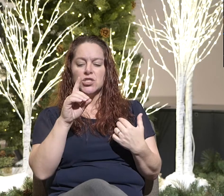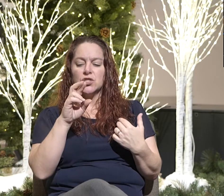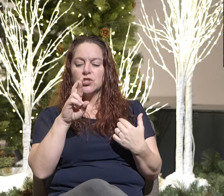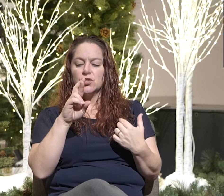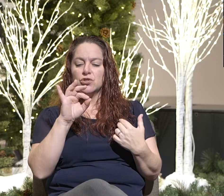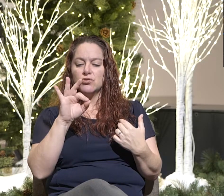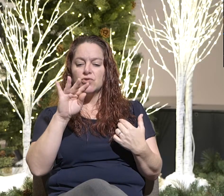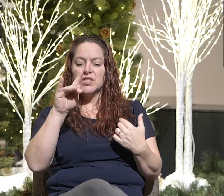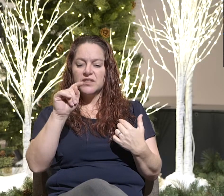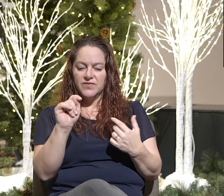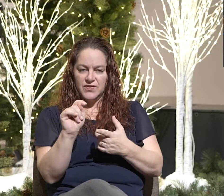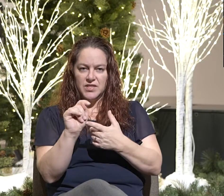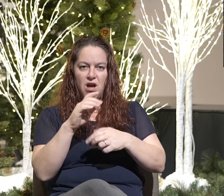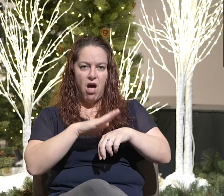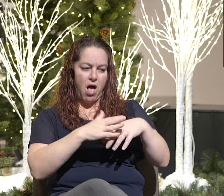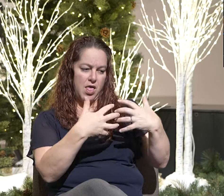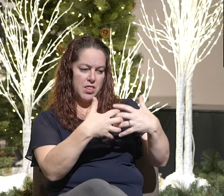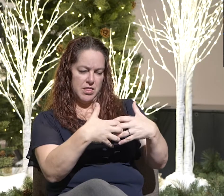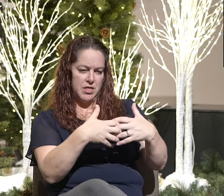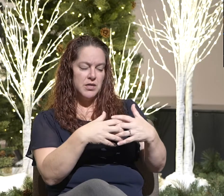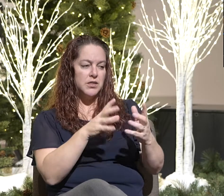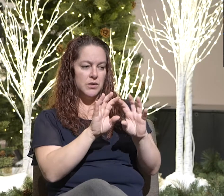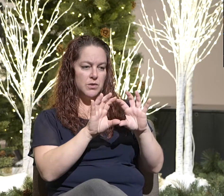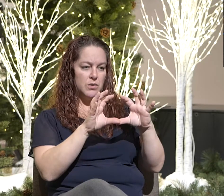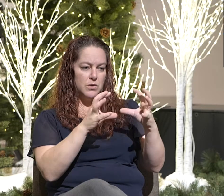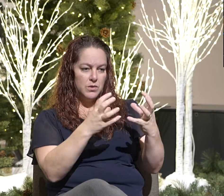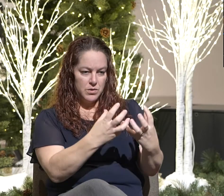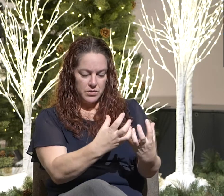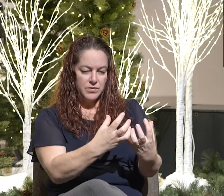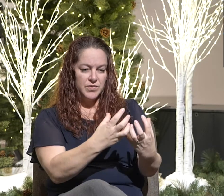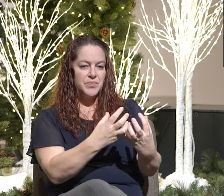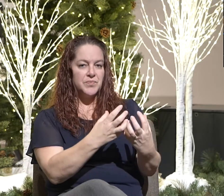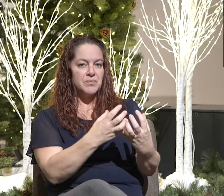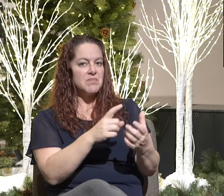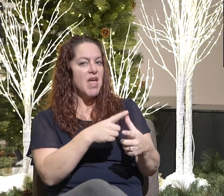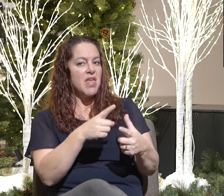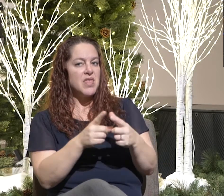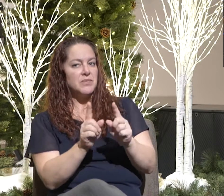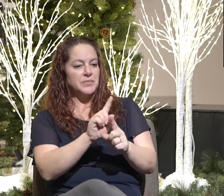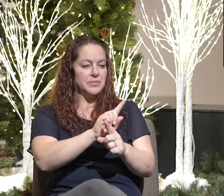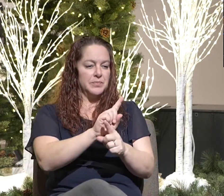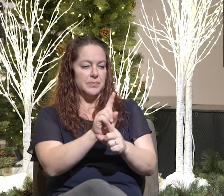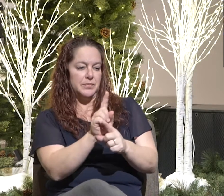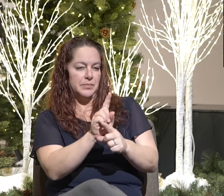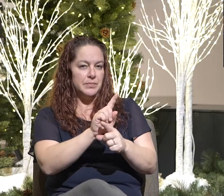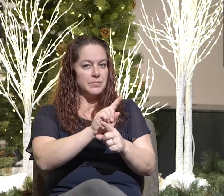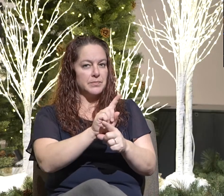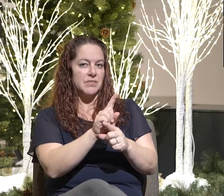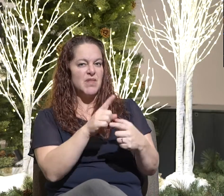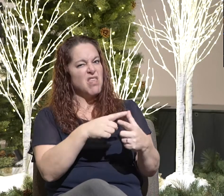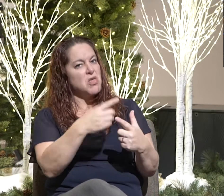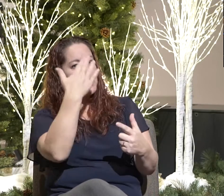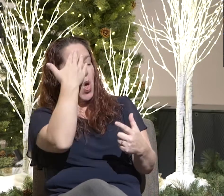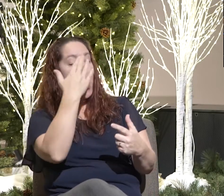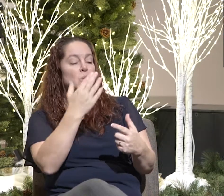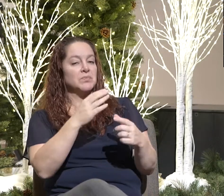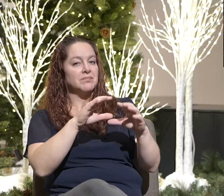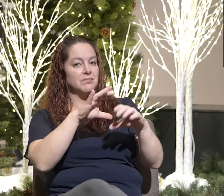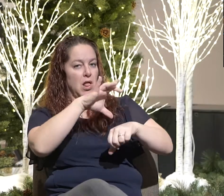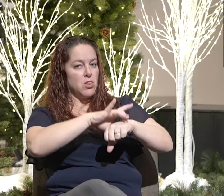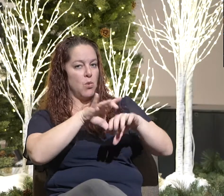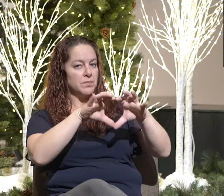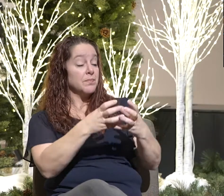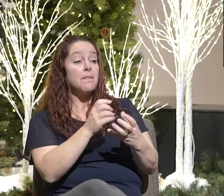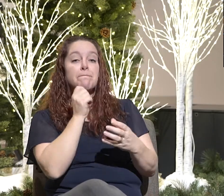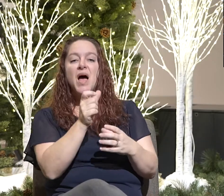And you say, like, well, if there's a certain percentage drift, then we would know that it's actually a globe. However, there won't be a